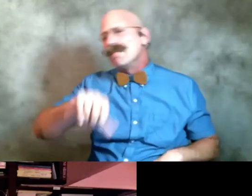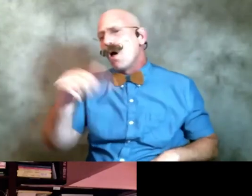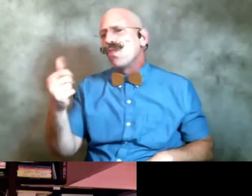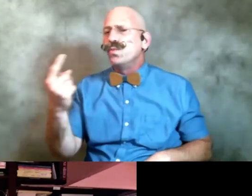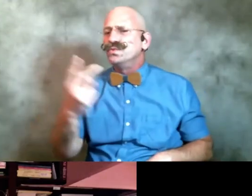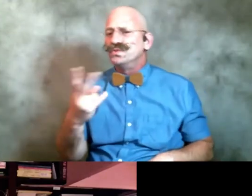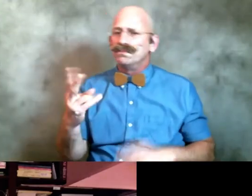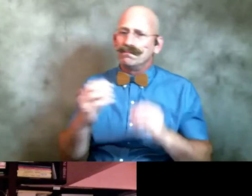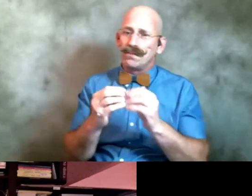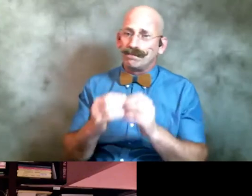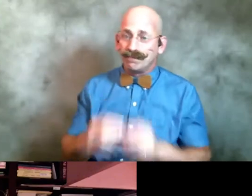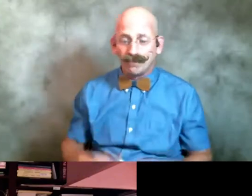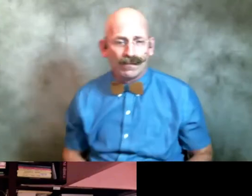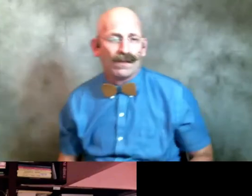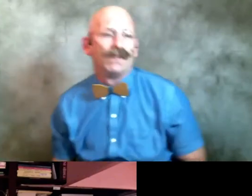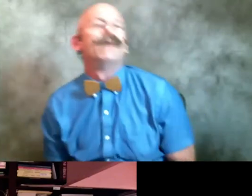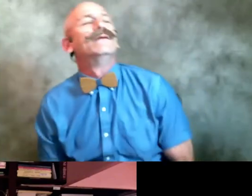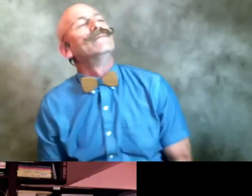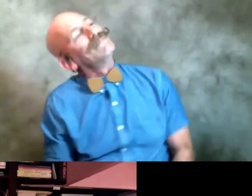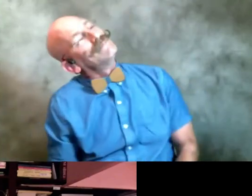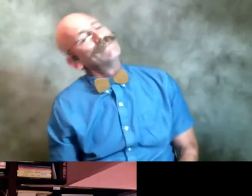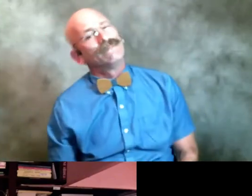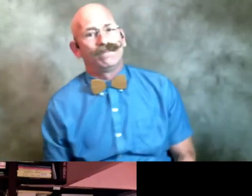okay so this is